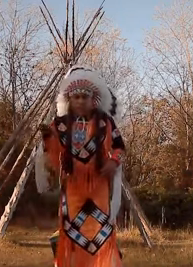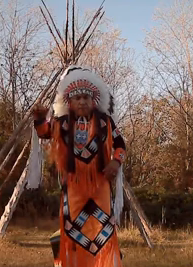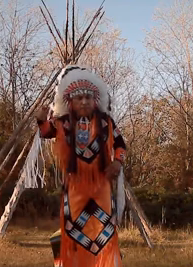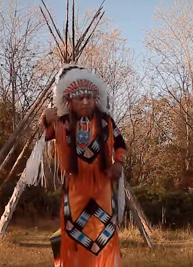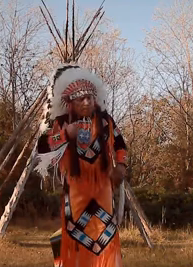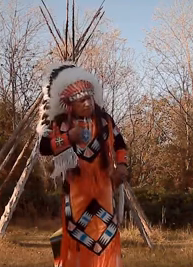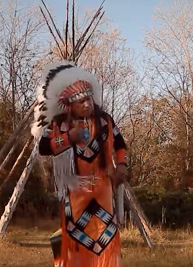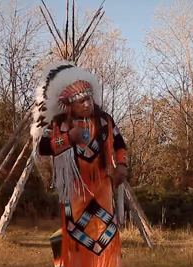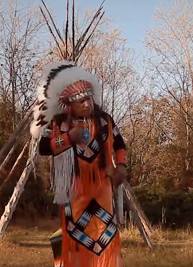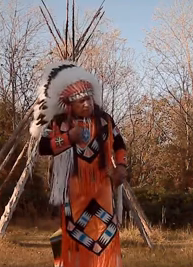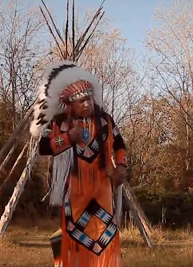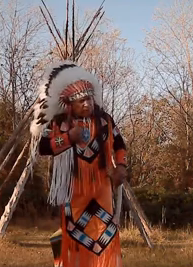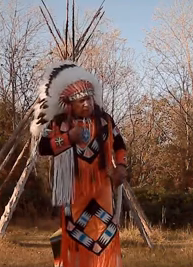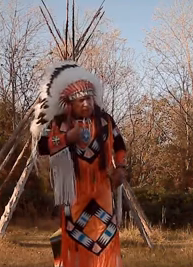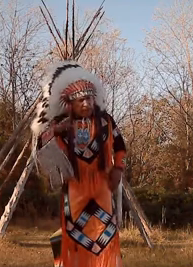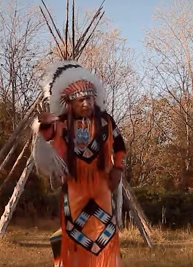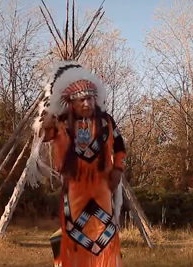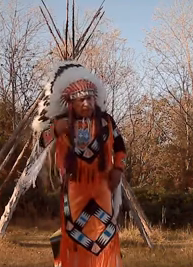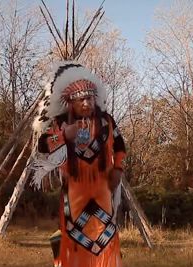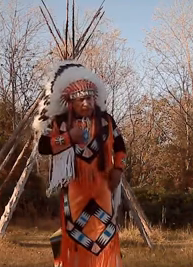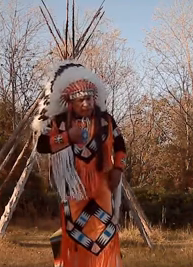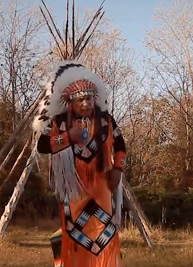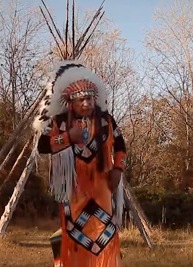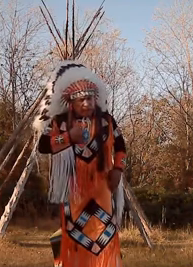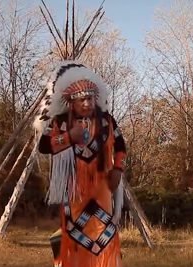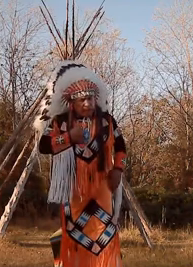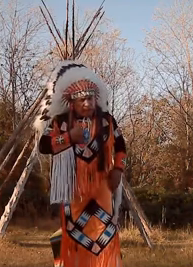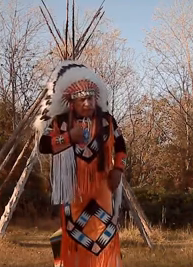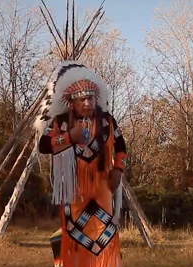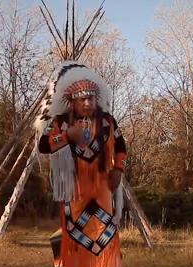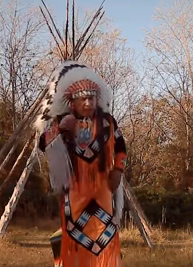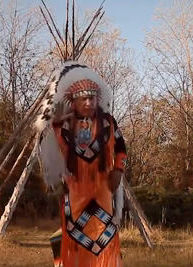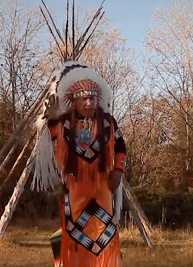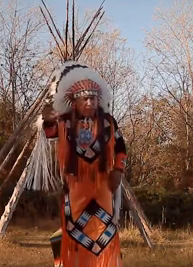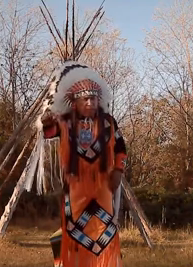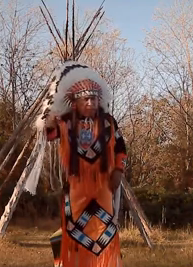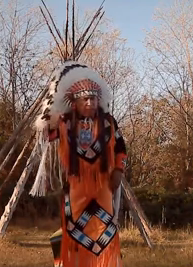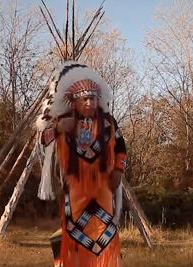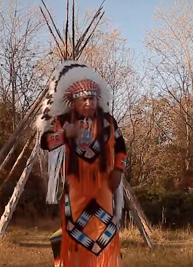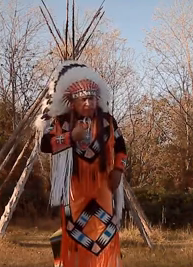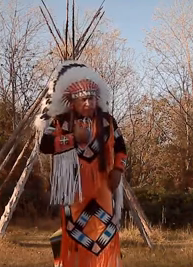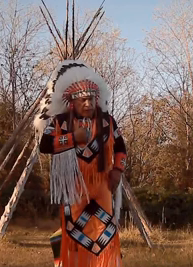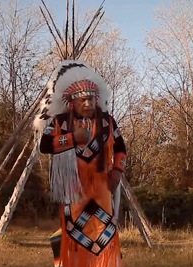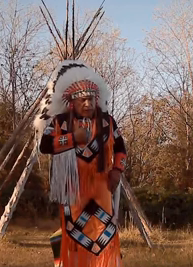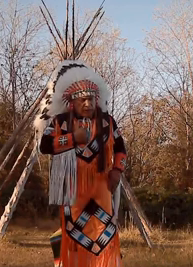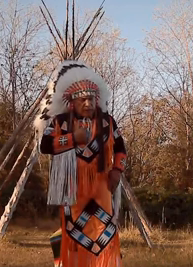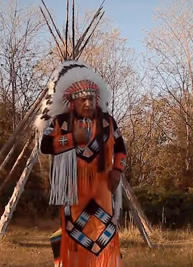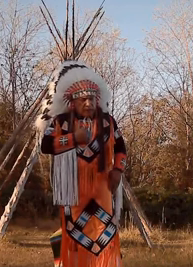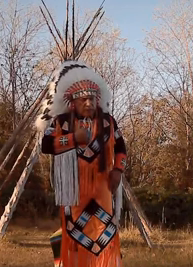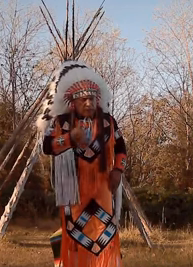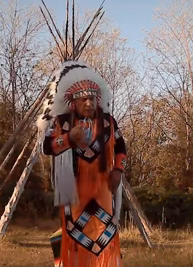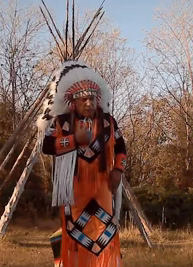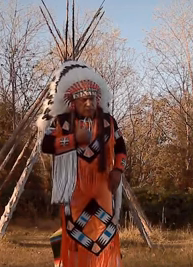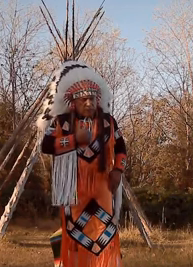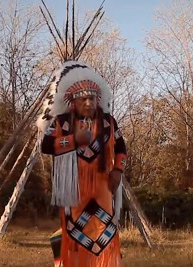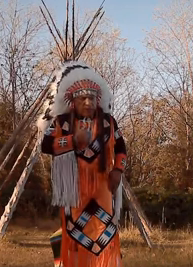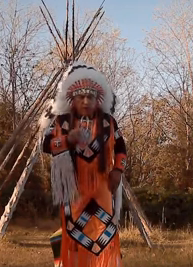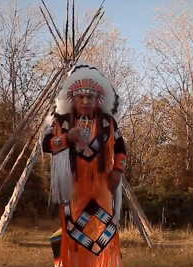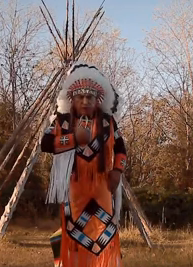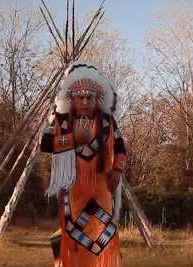that's mine, see, grab it, put it across here, it's